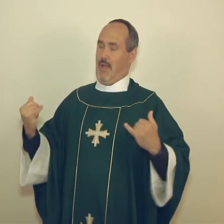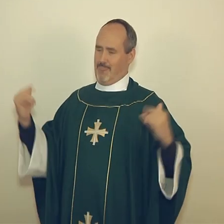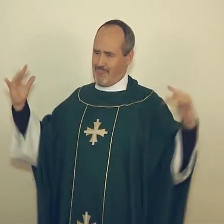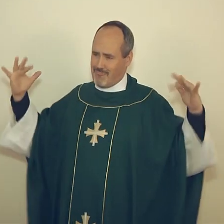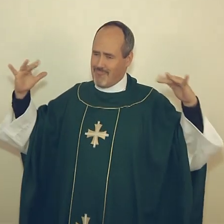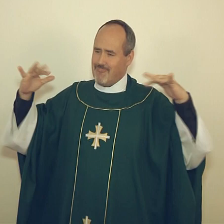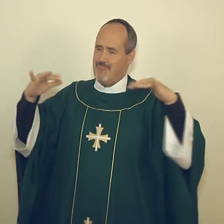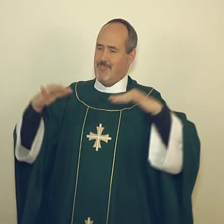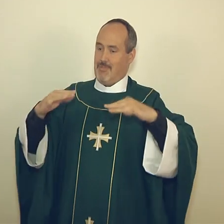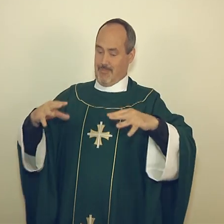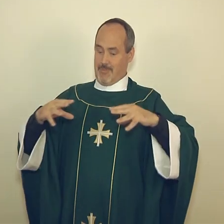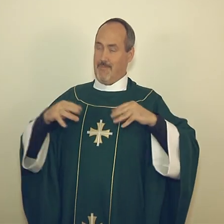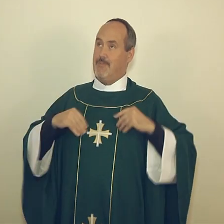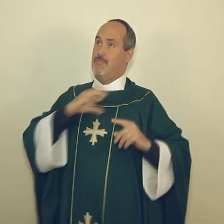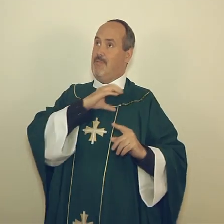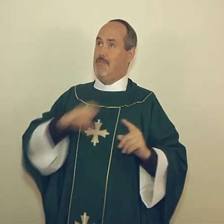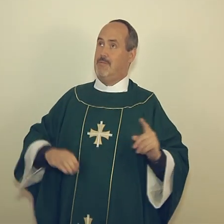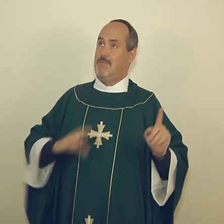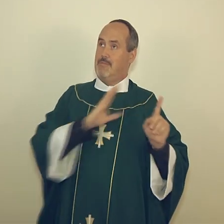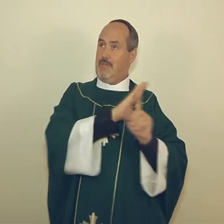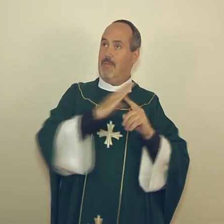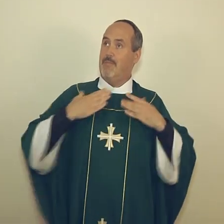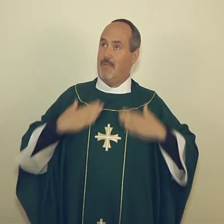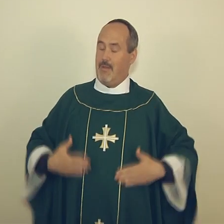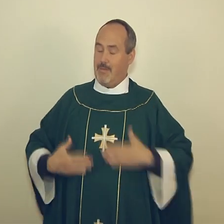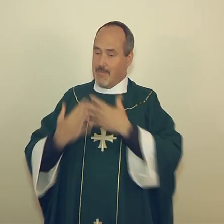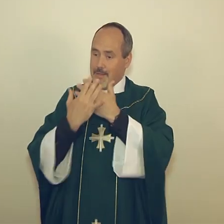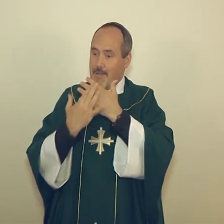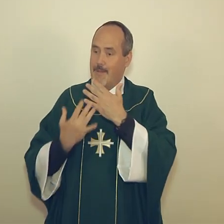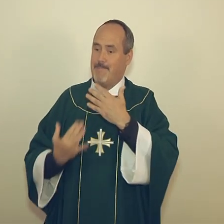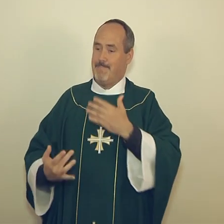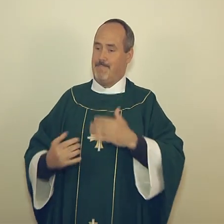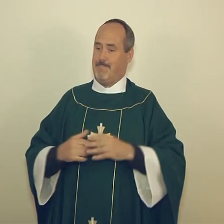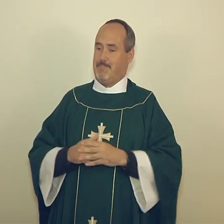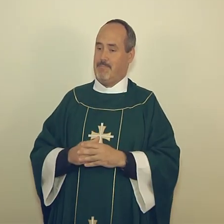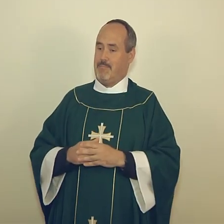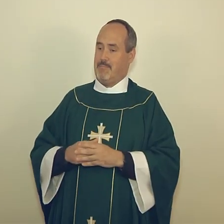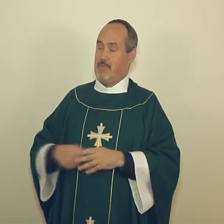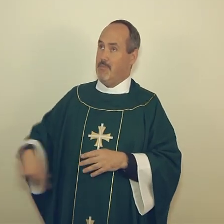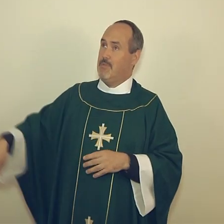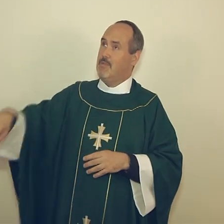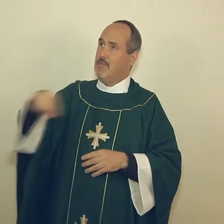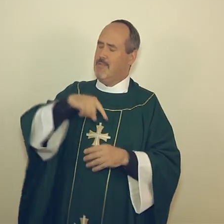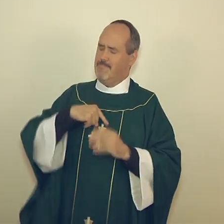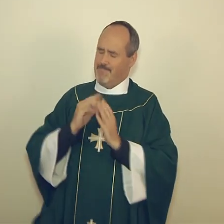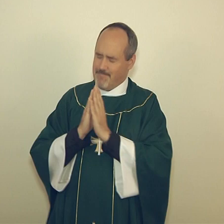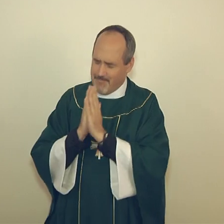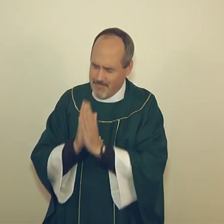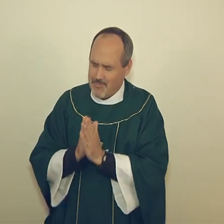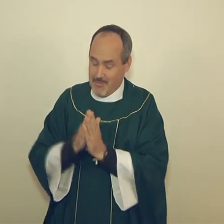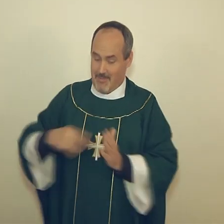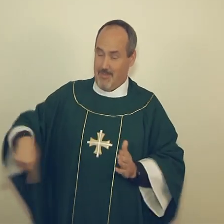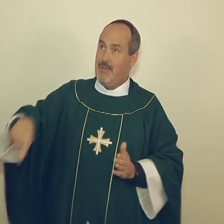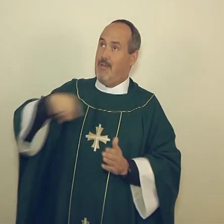Humbly, we pray, that partaking of the body and blood of Christ, we may be gathered into one